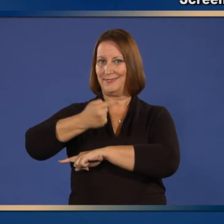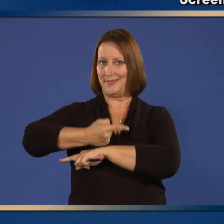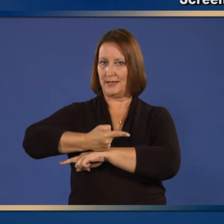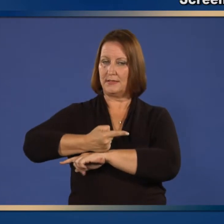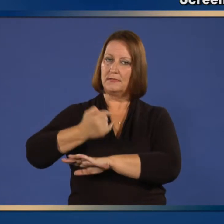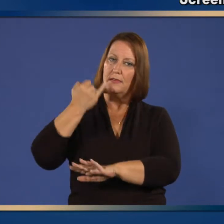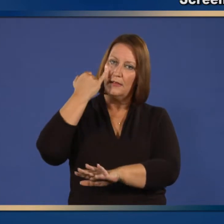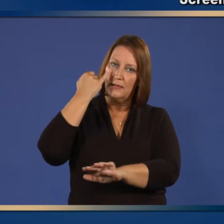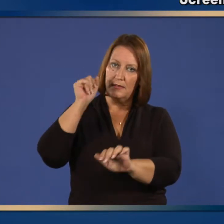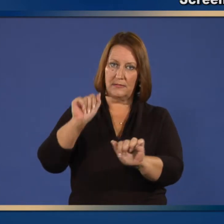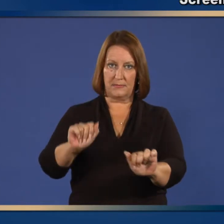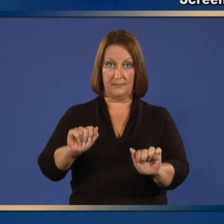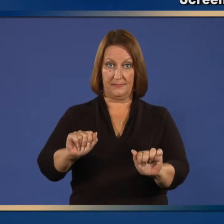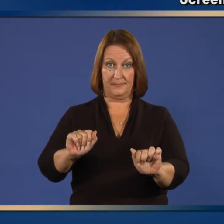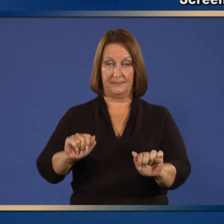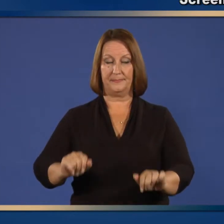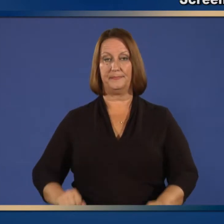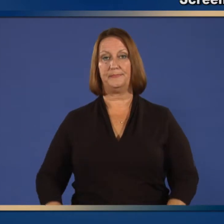feasible.